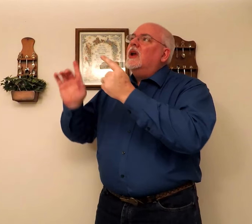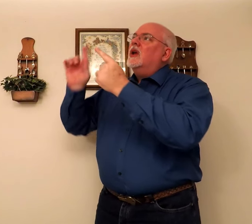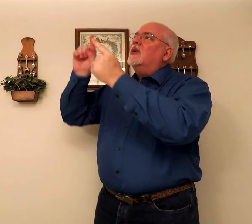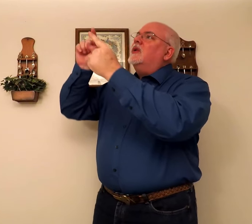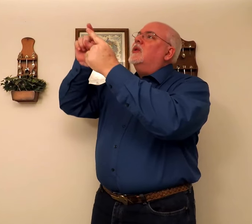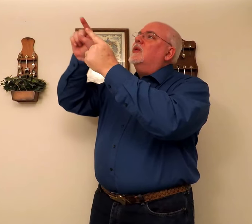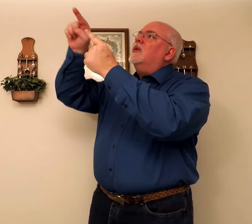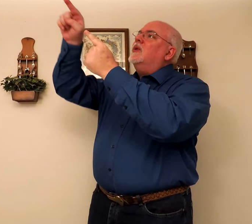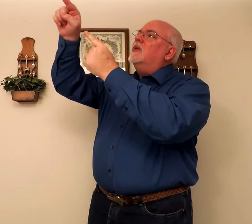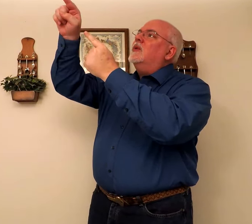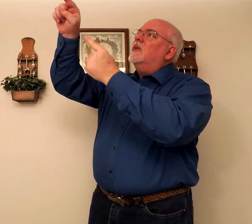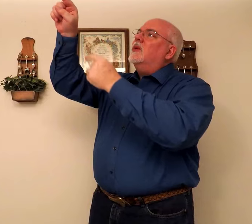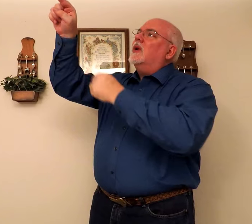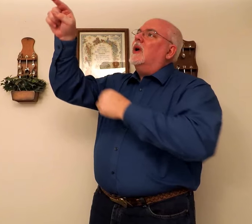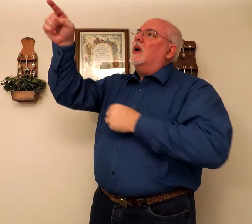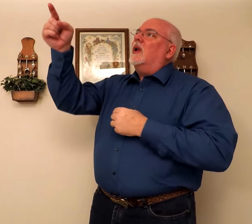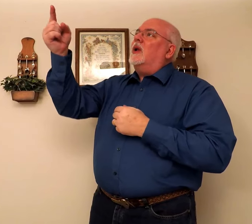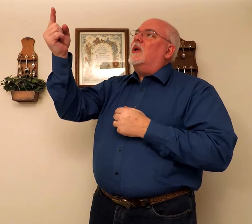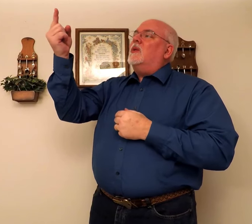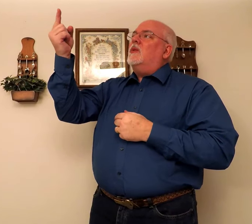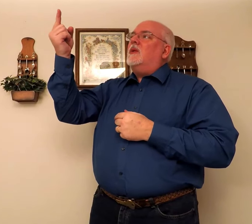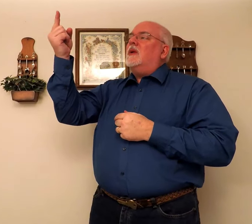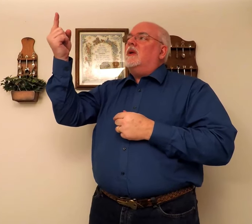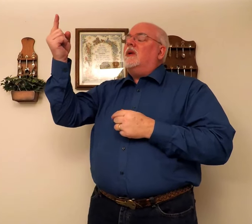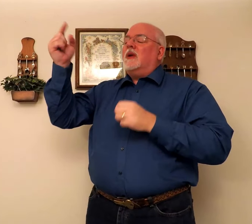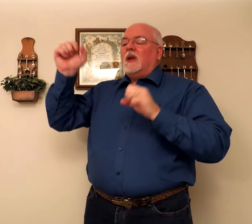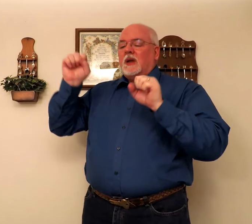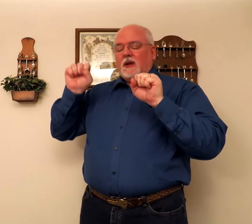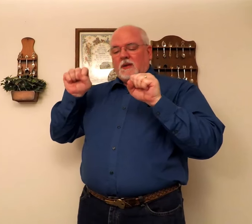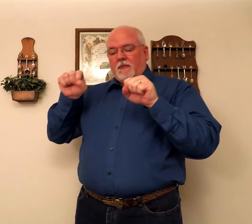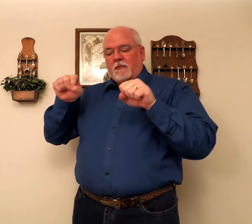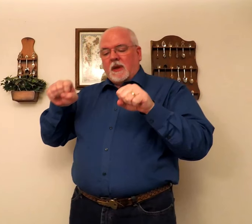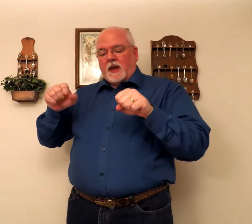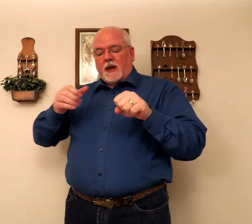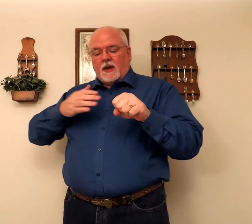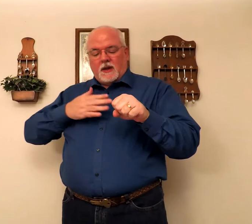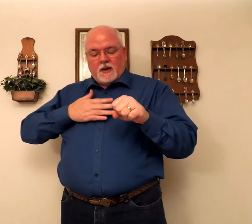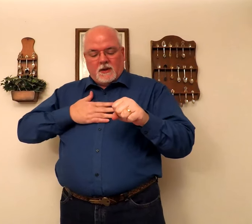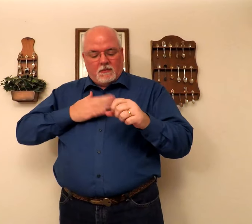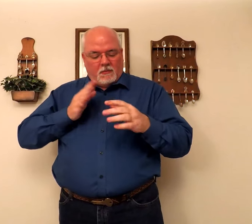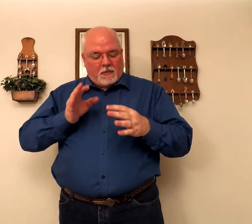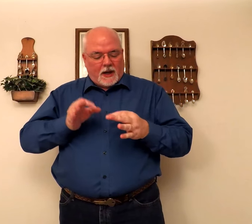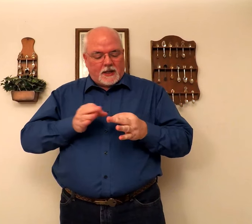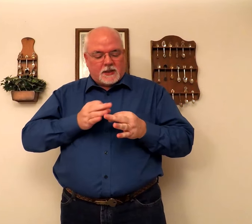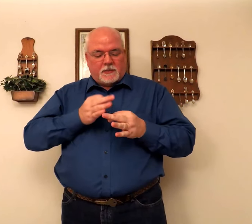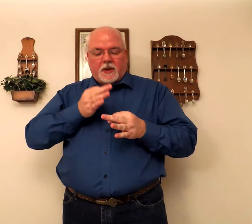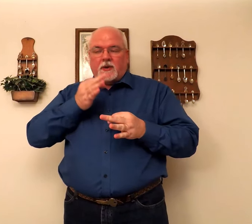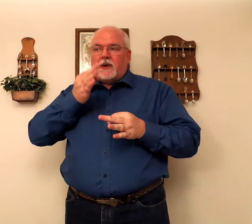To you alone may my spirit